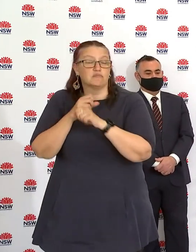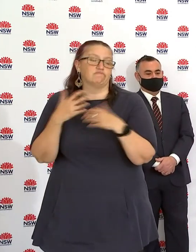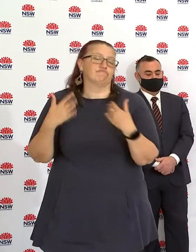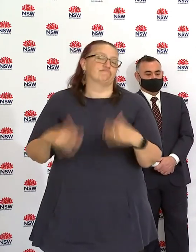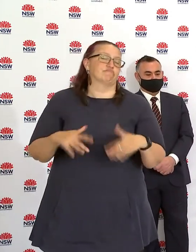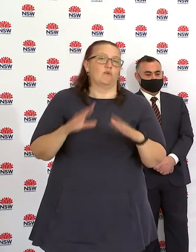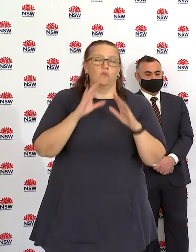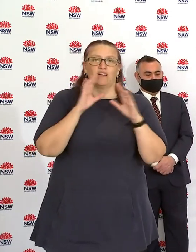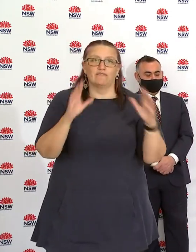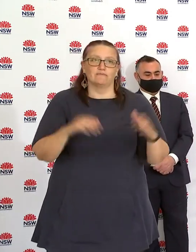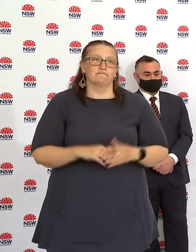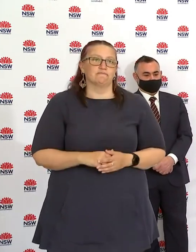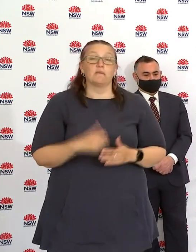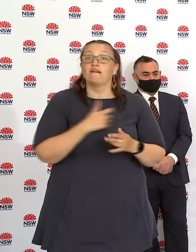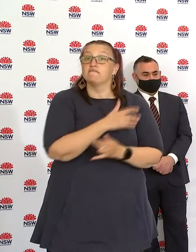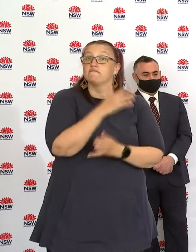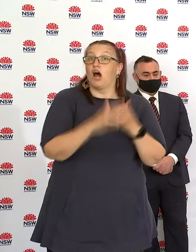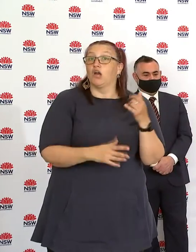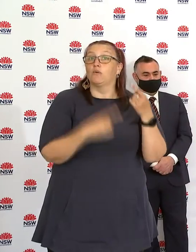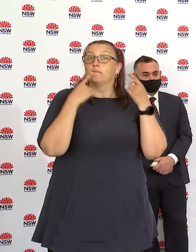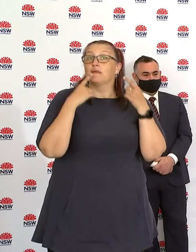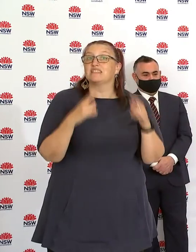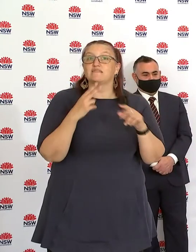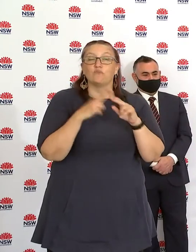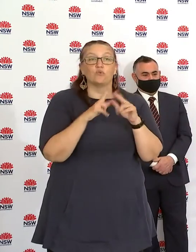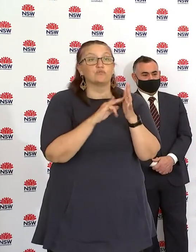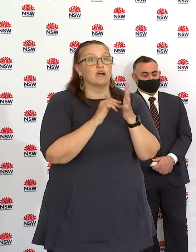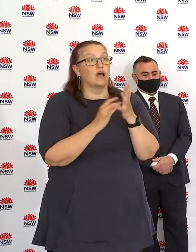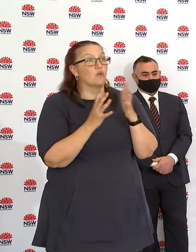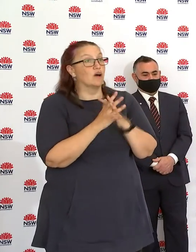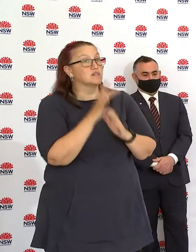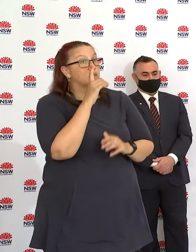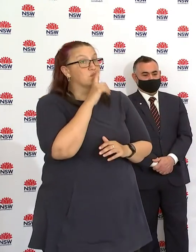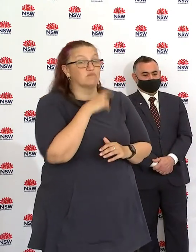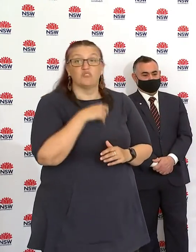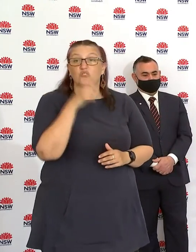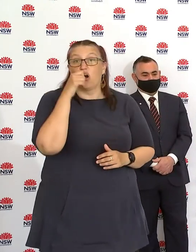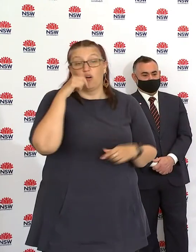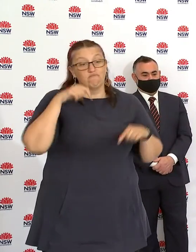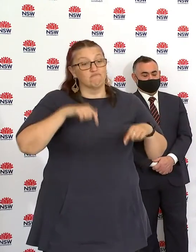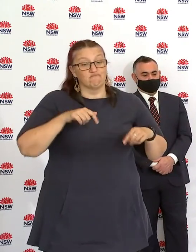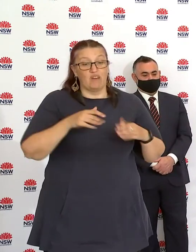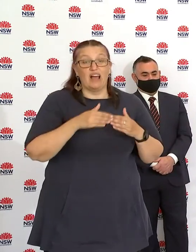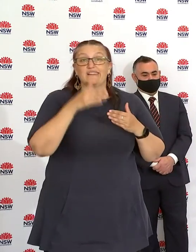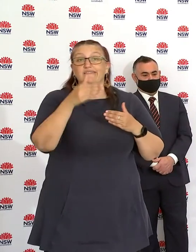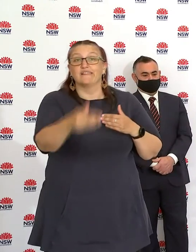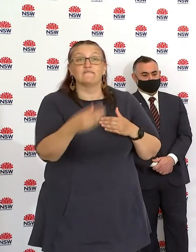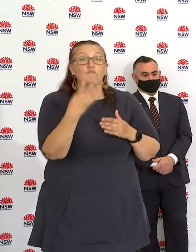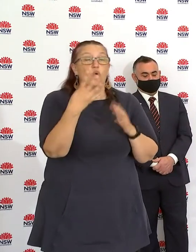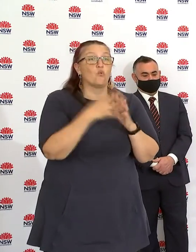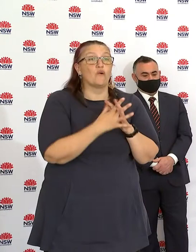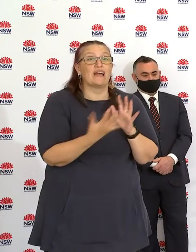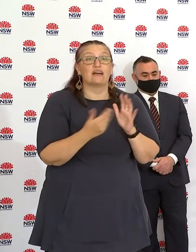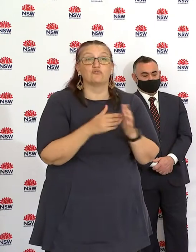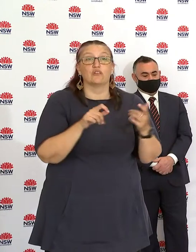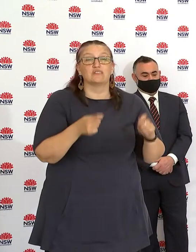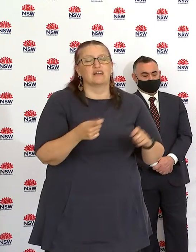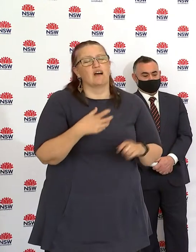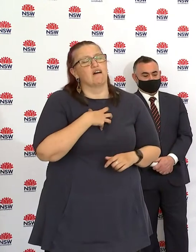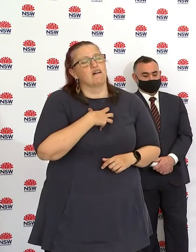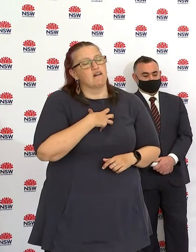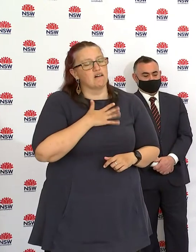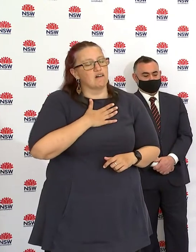to the people of New South Wales today is yes, it's a difficult time. Yes, the lockdown is being extended, but we will get through it. We've got through the last 18 months.